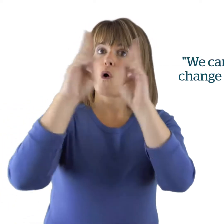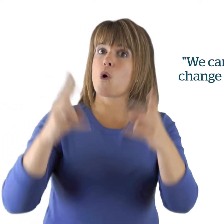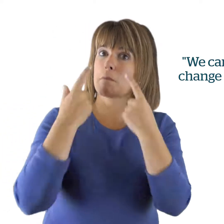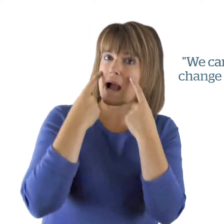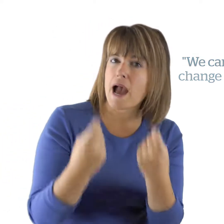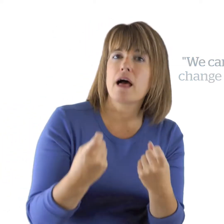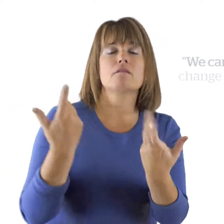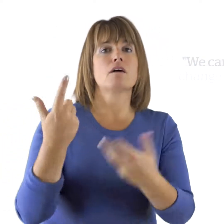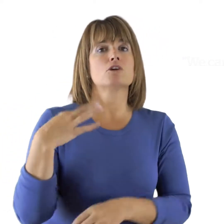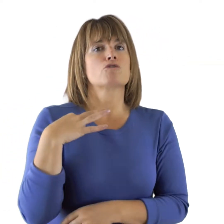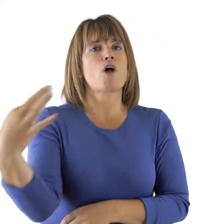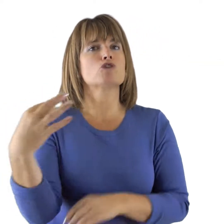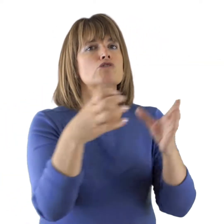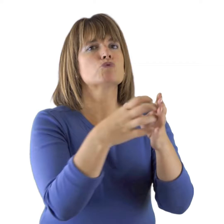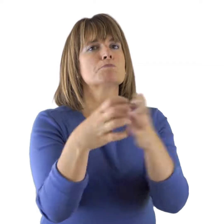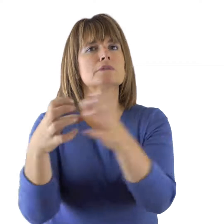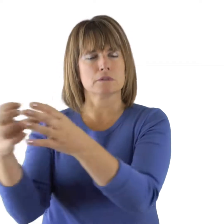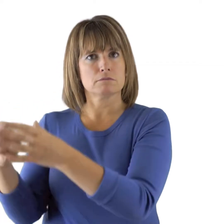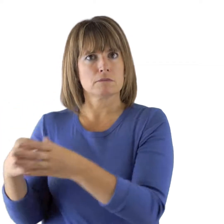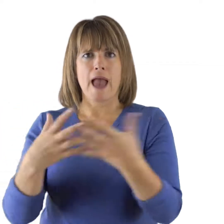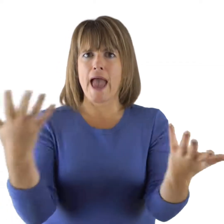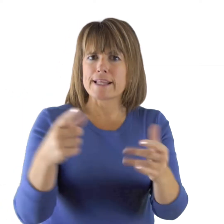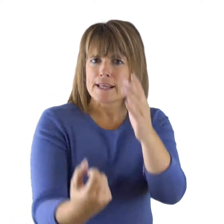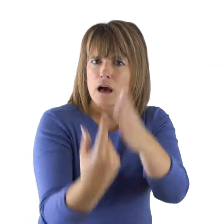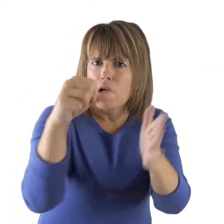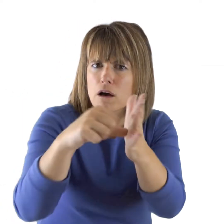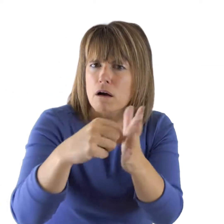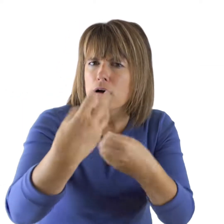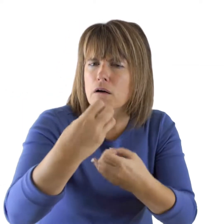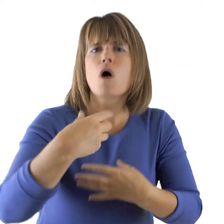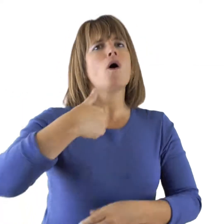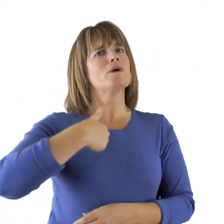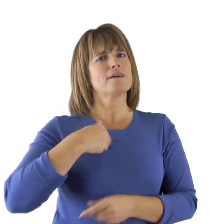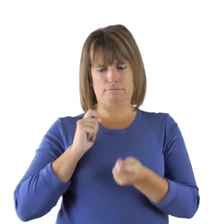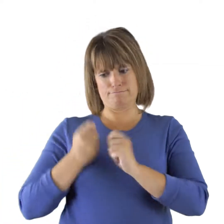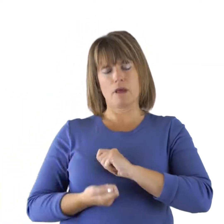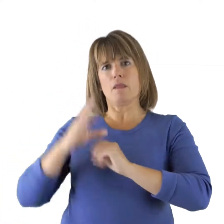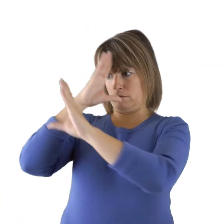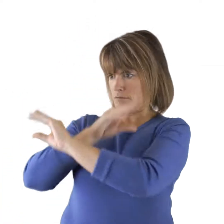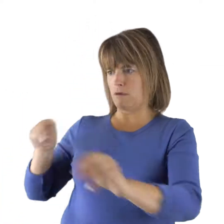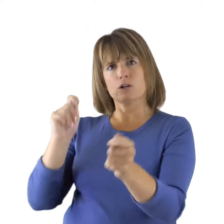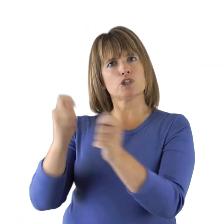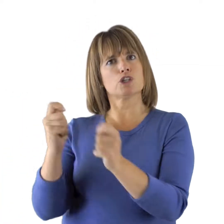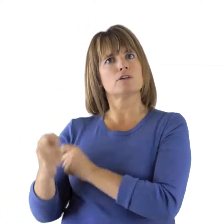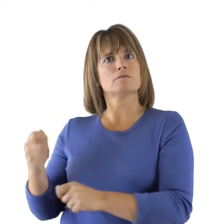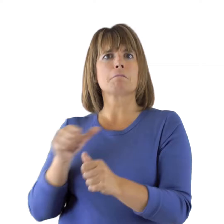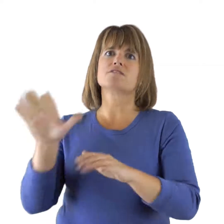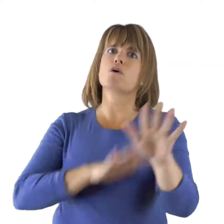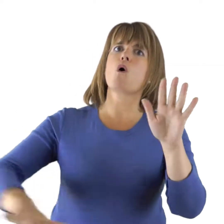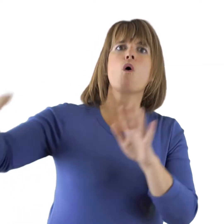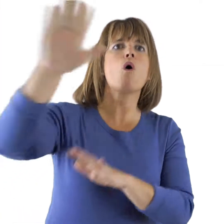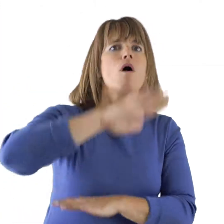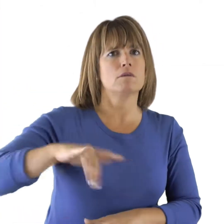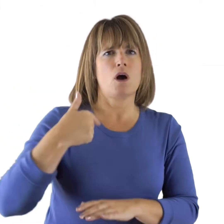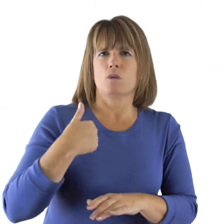have the influence to make change happen. We are working on a wide range of issues. These include investigating